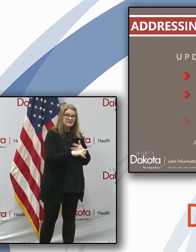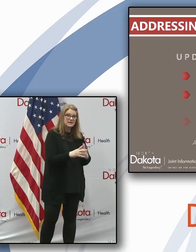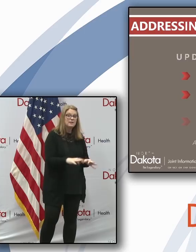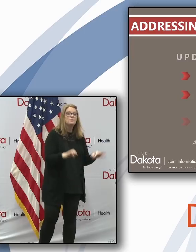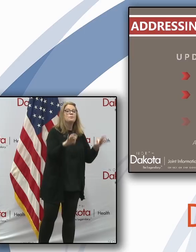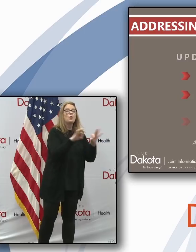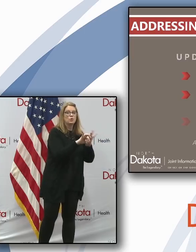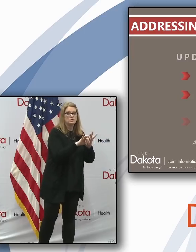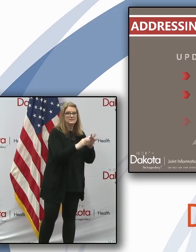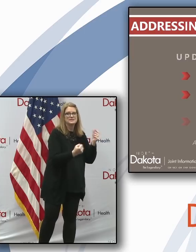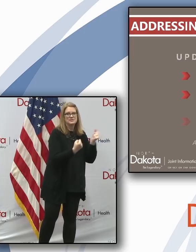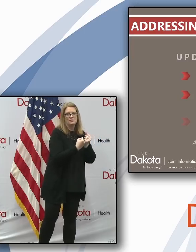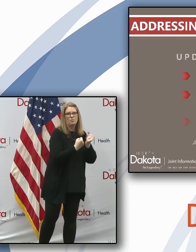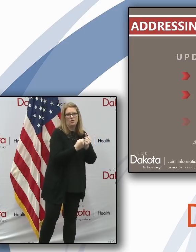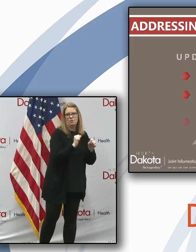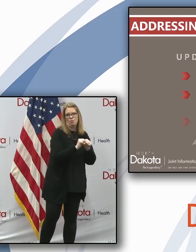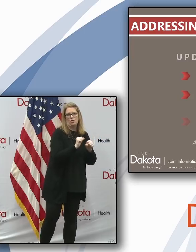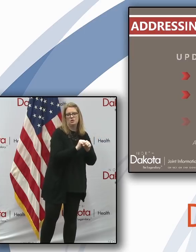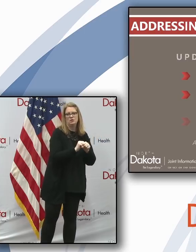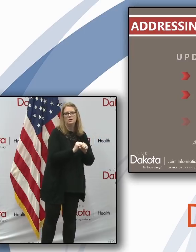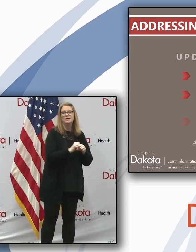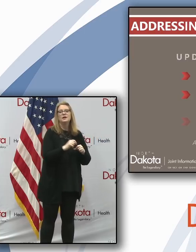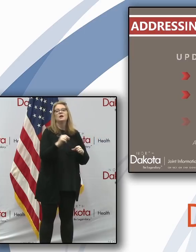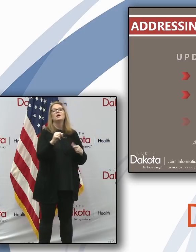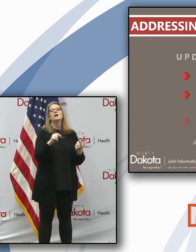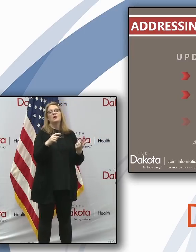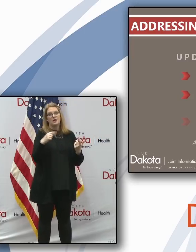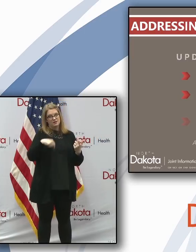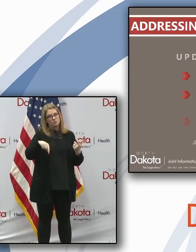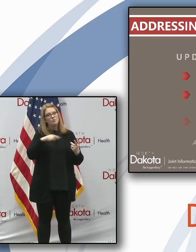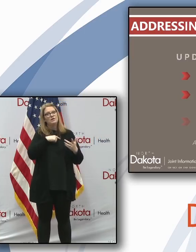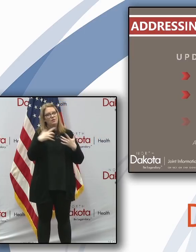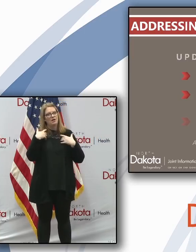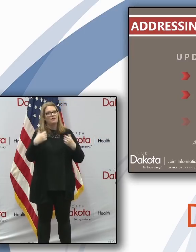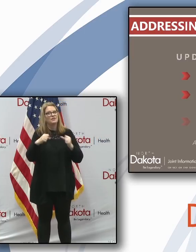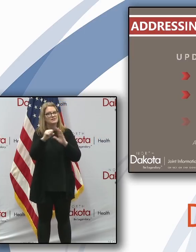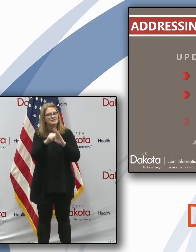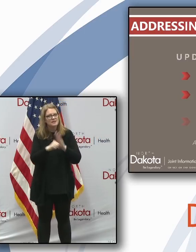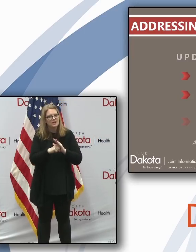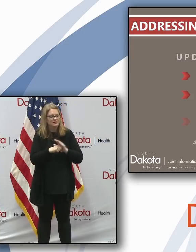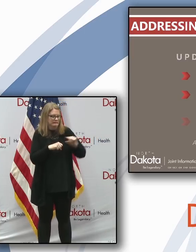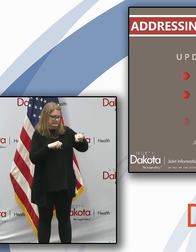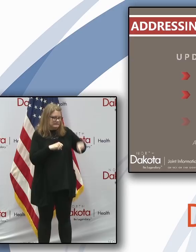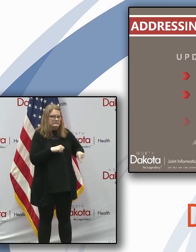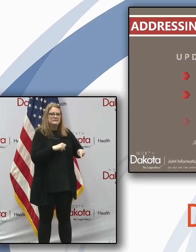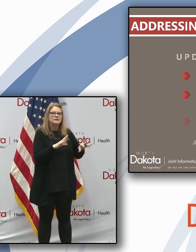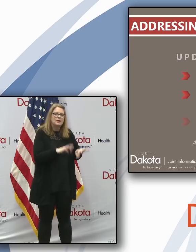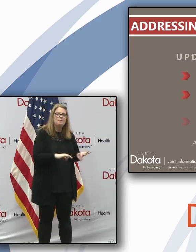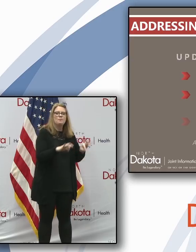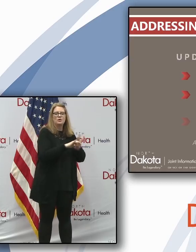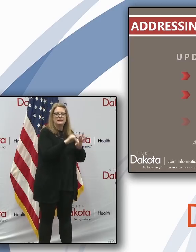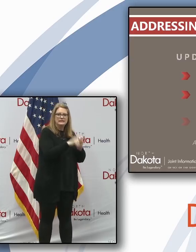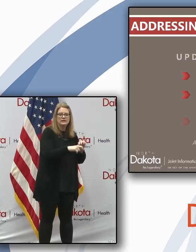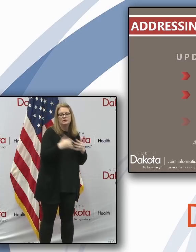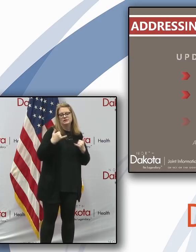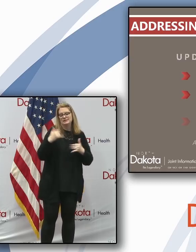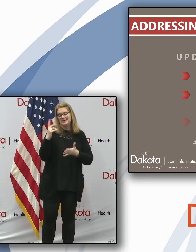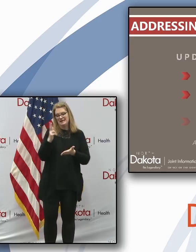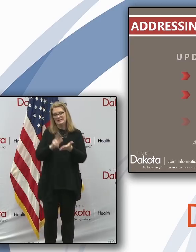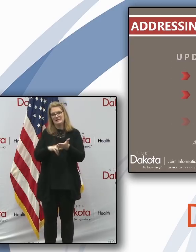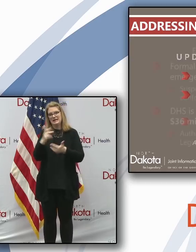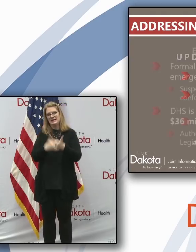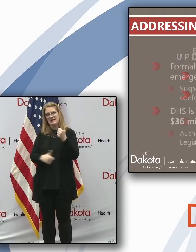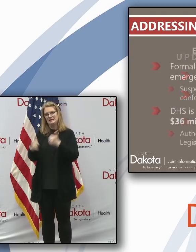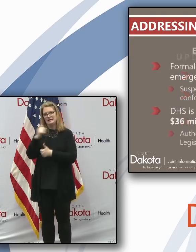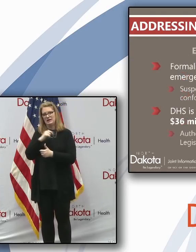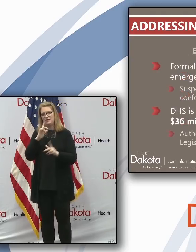be certainly essential as we, as our state recovers from the pandemic. So, today I, I signed an executive order that